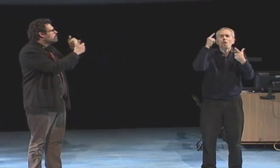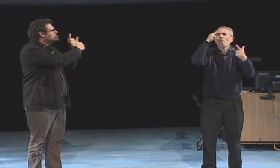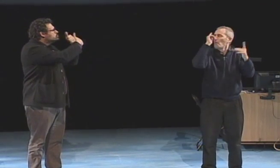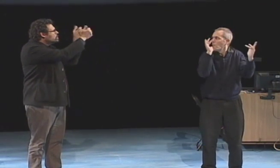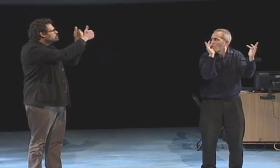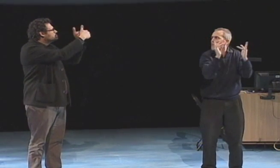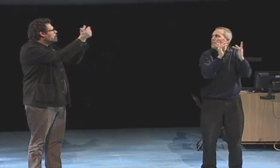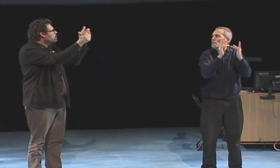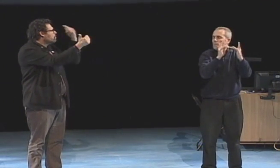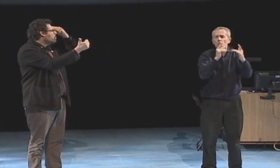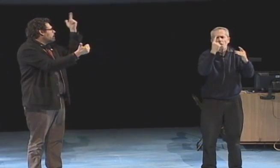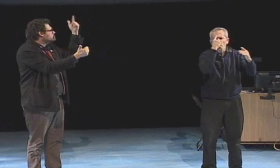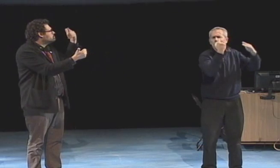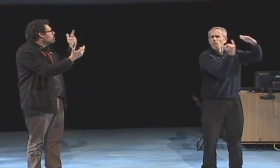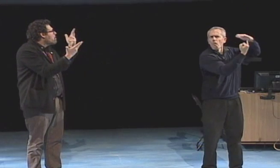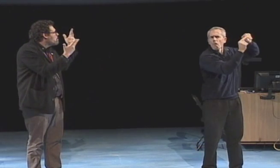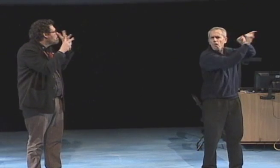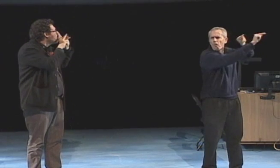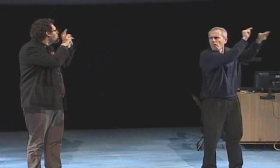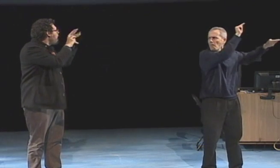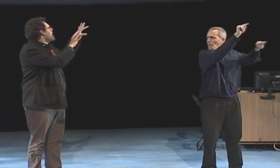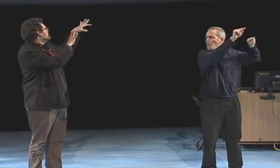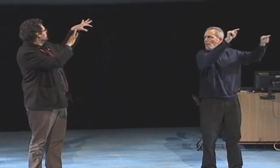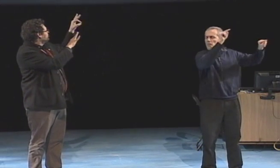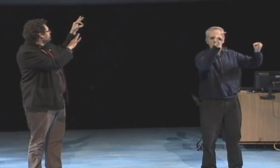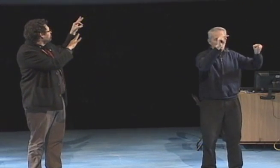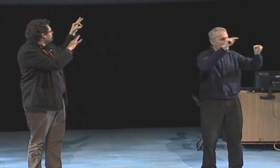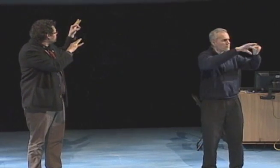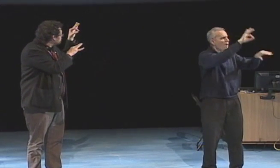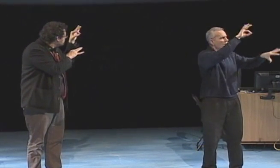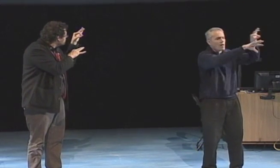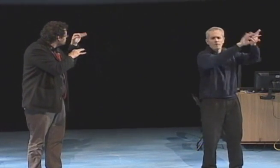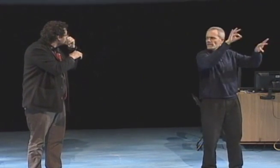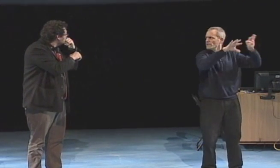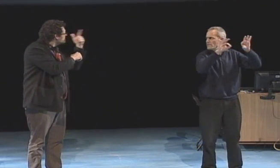Chuck Baird and Miller I started